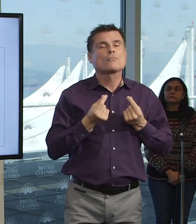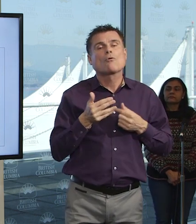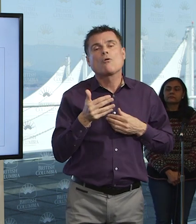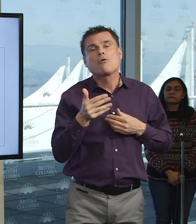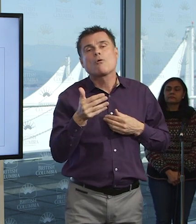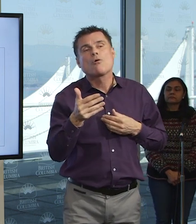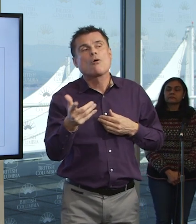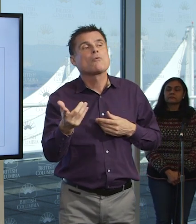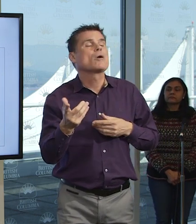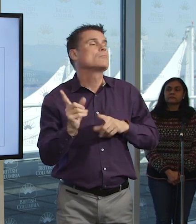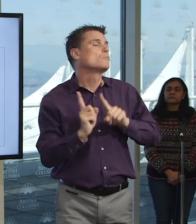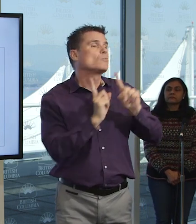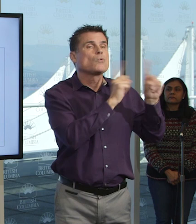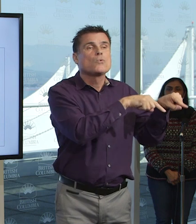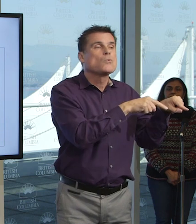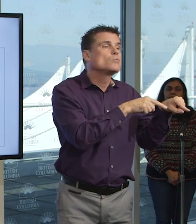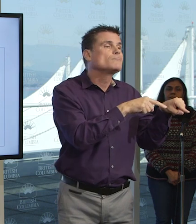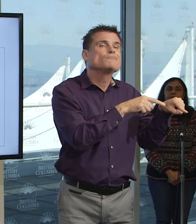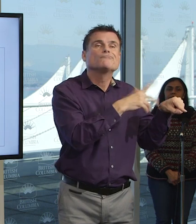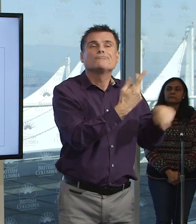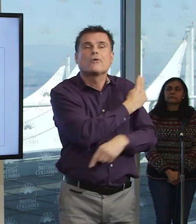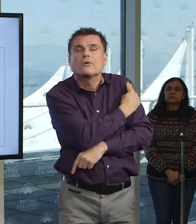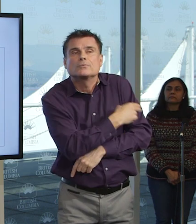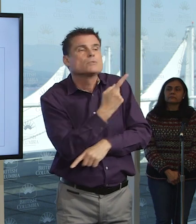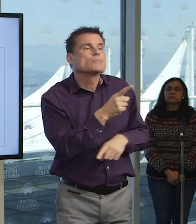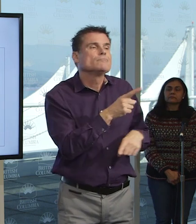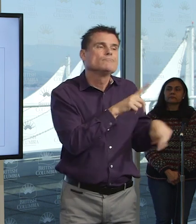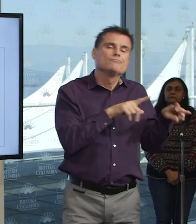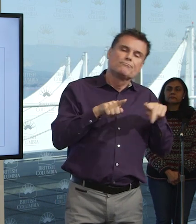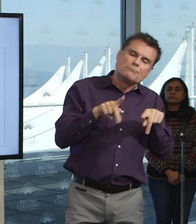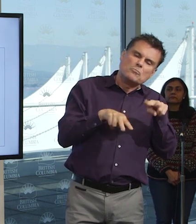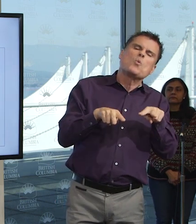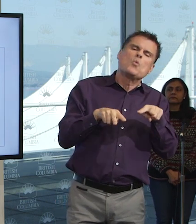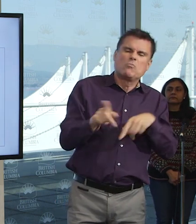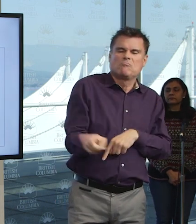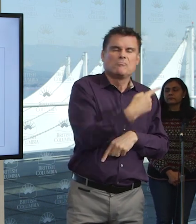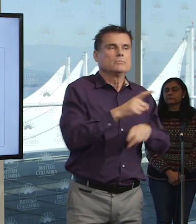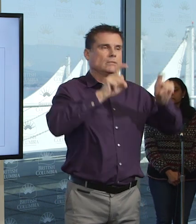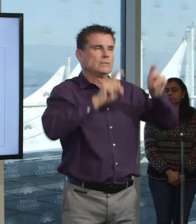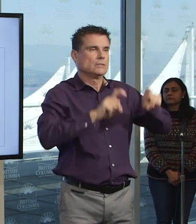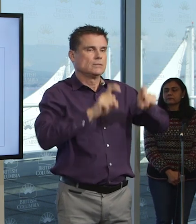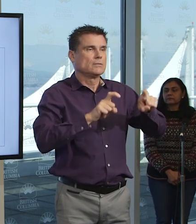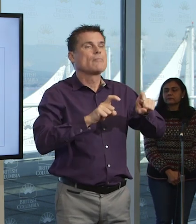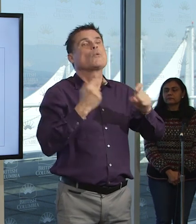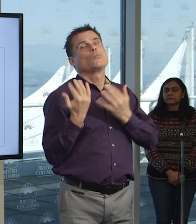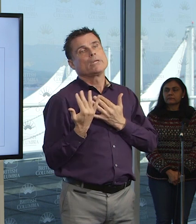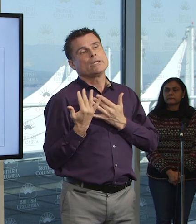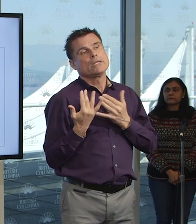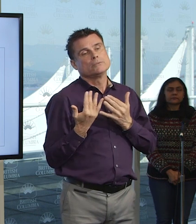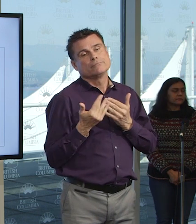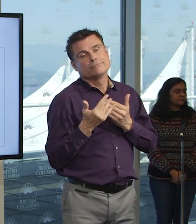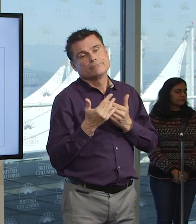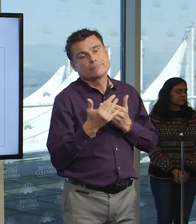And it takes sometimes several days for those tests to come back. In the meantime, public health is doing their investigation, the detailed investigation.